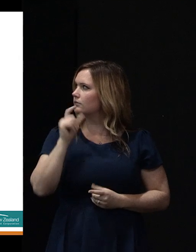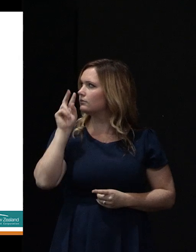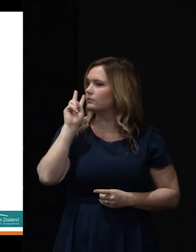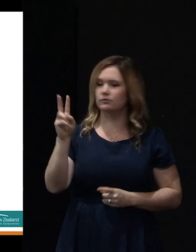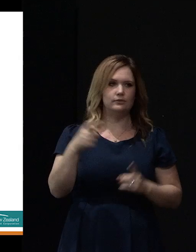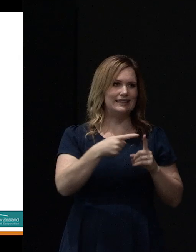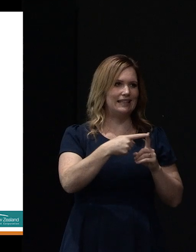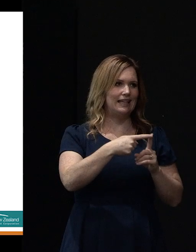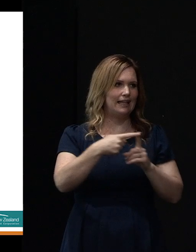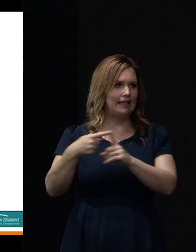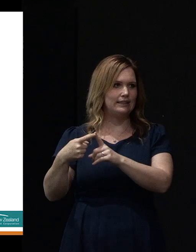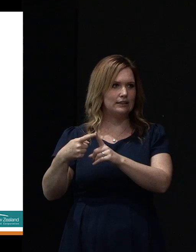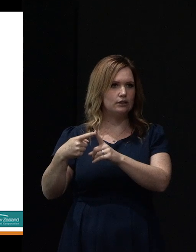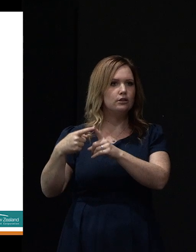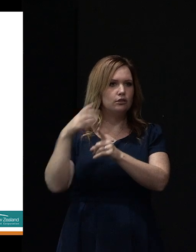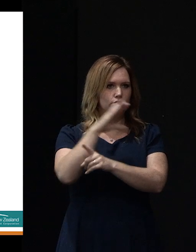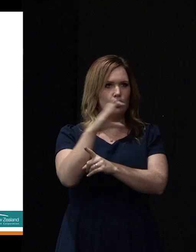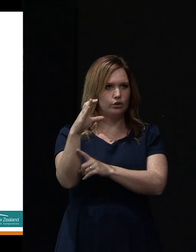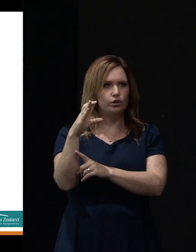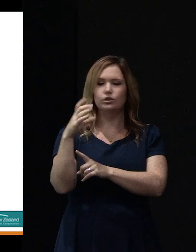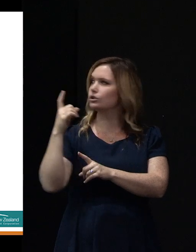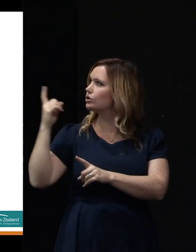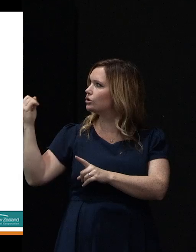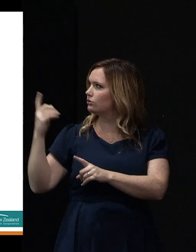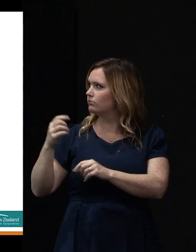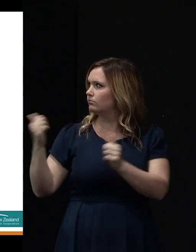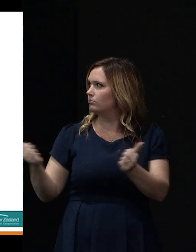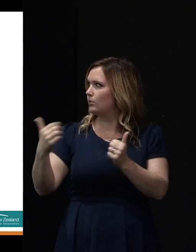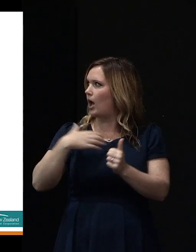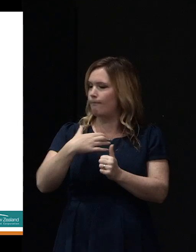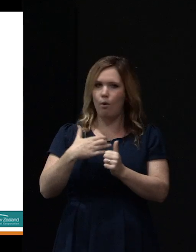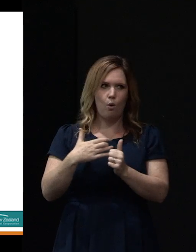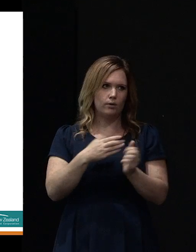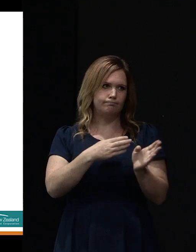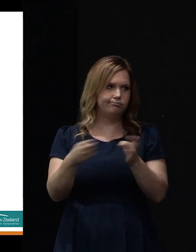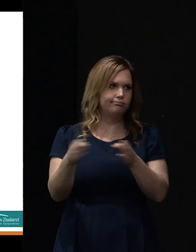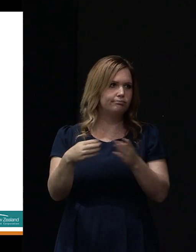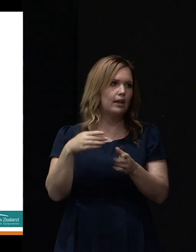parts of the city got quite a bit more seismic loading.